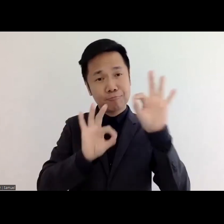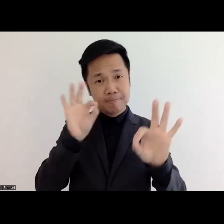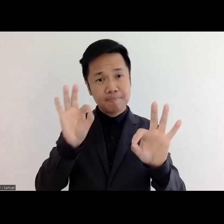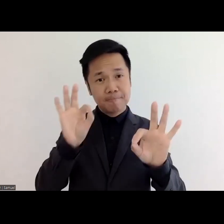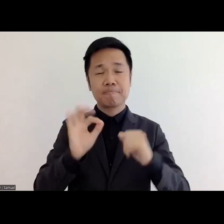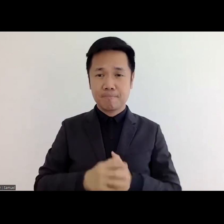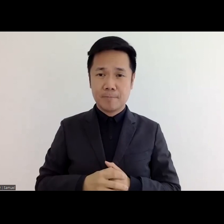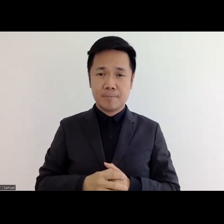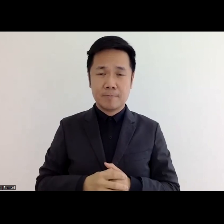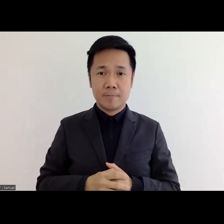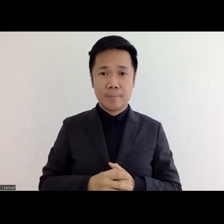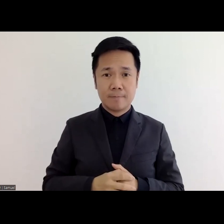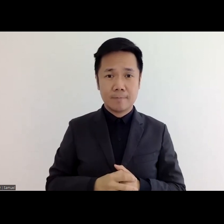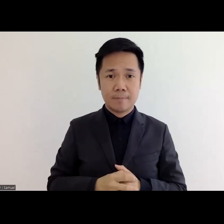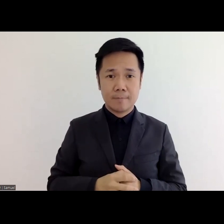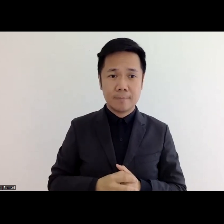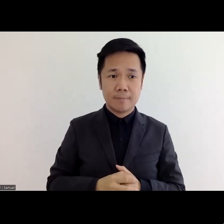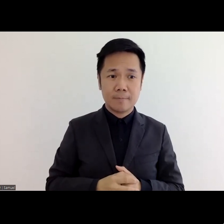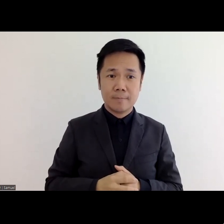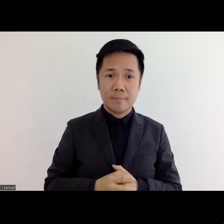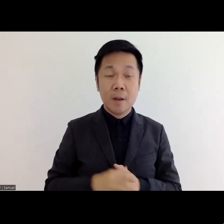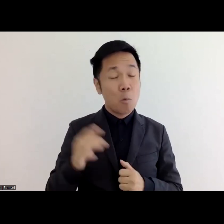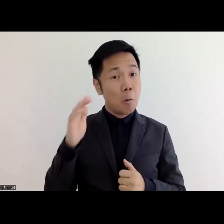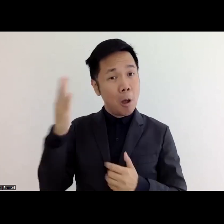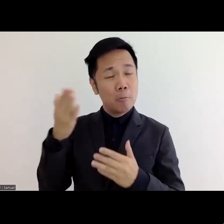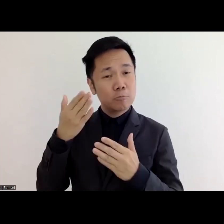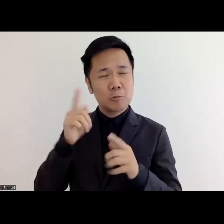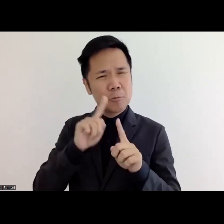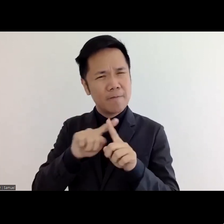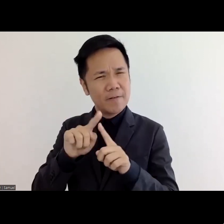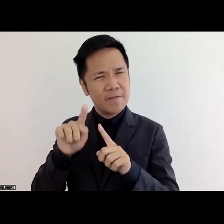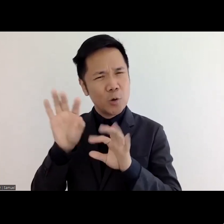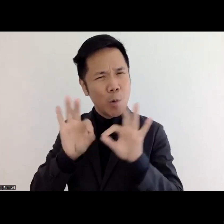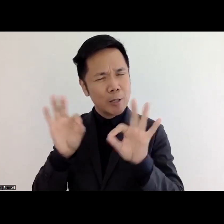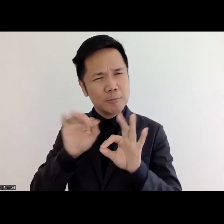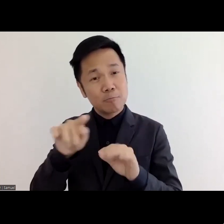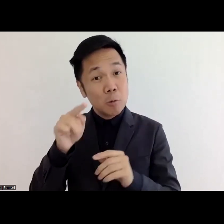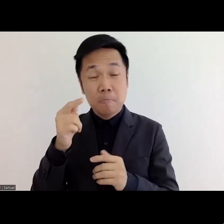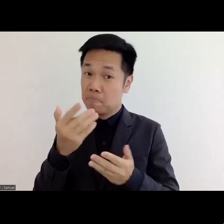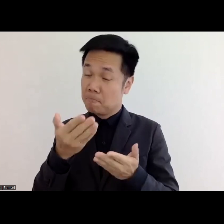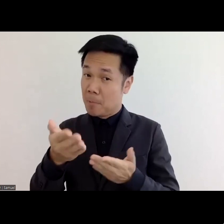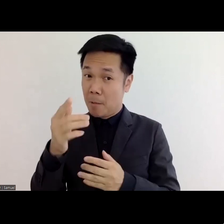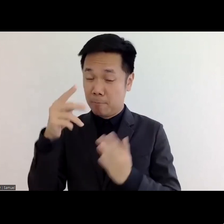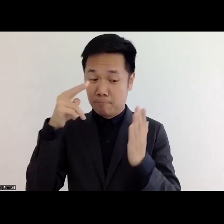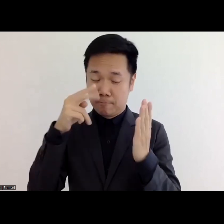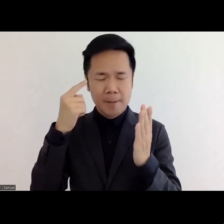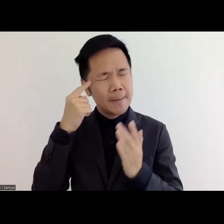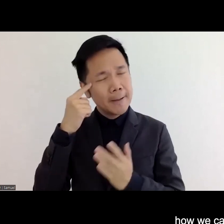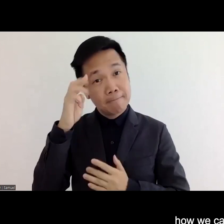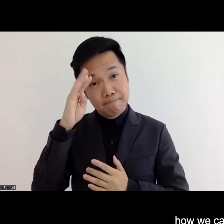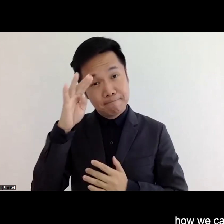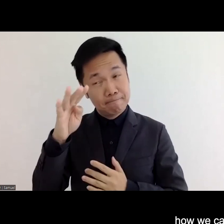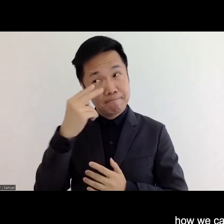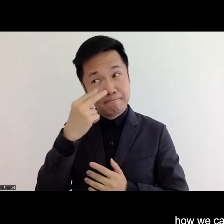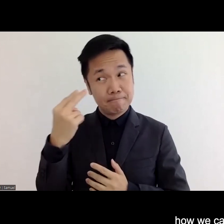uh raised uh and shared that helped uh us to rethink revisit